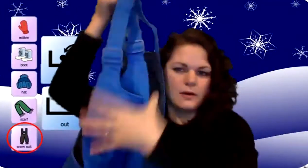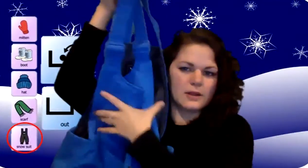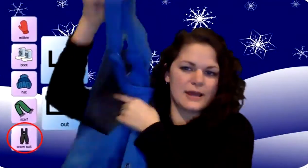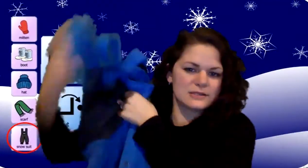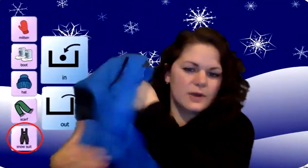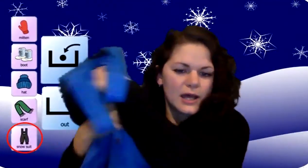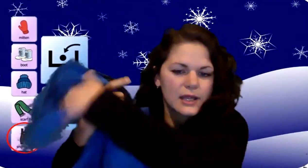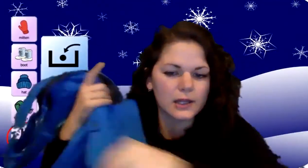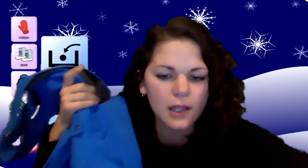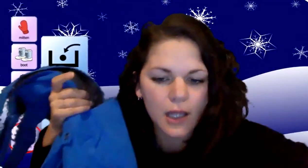Last one.